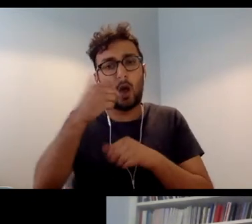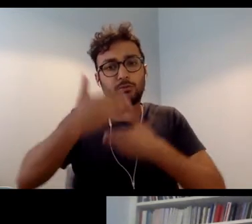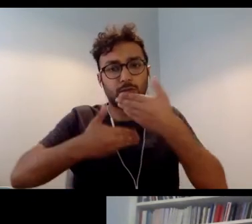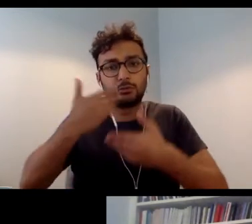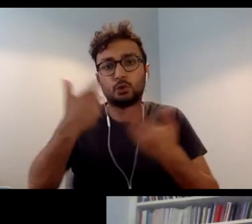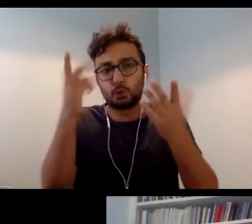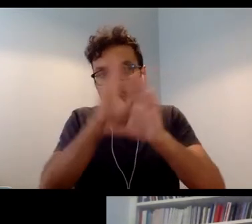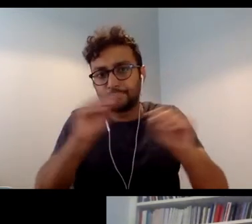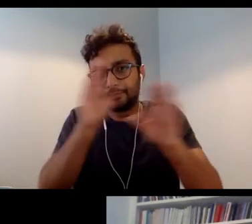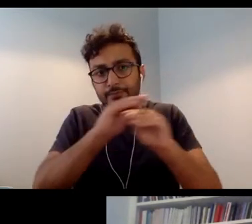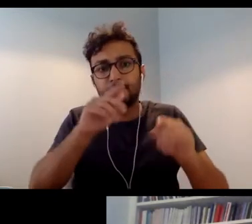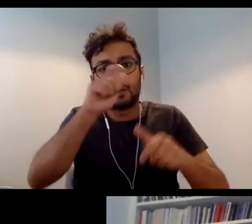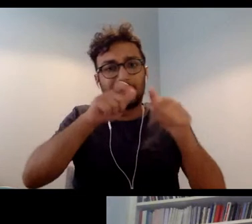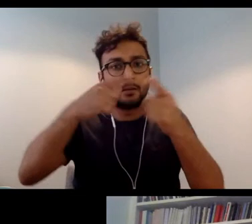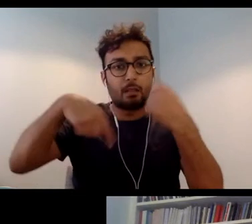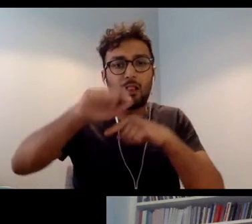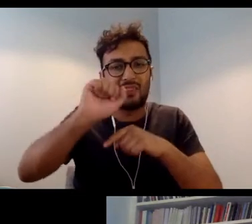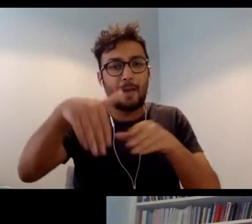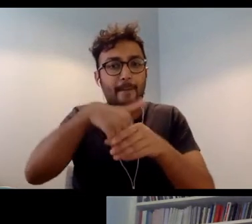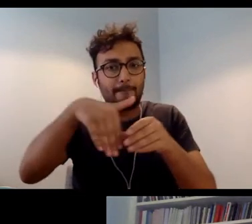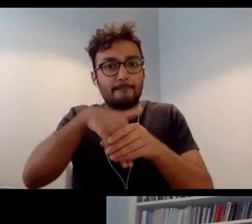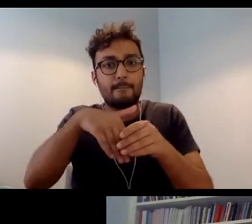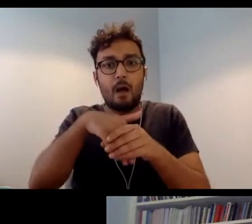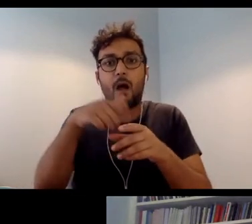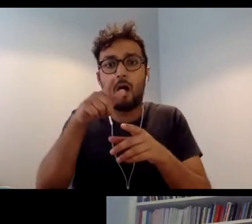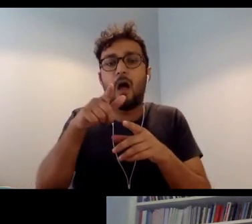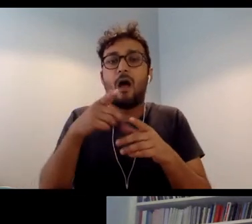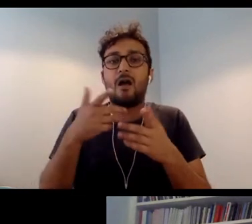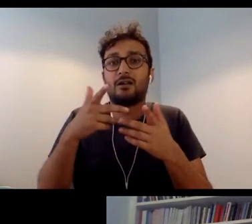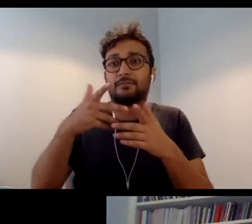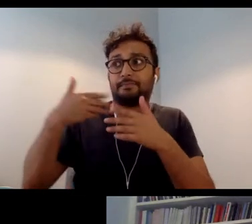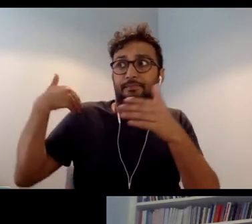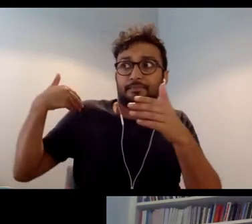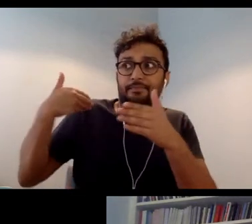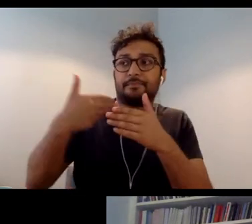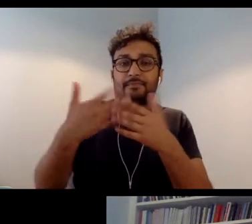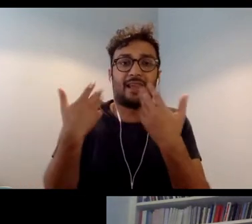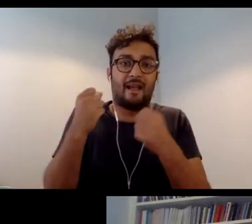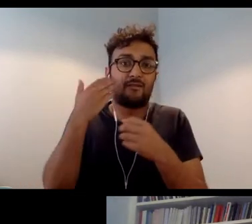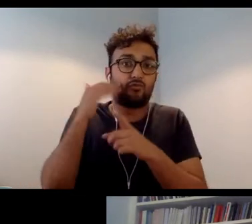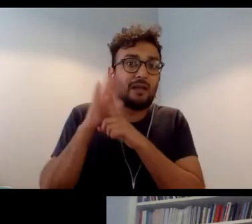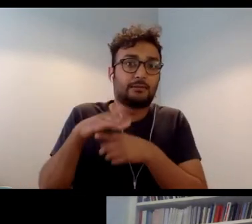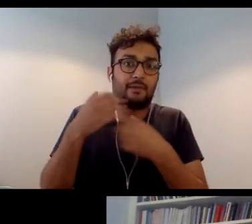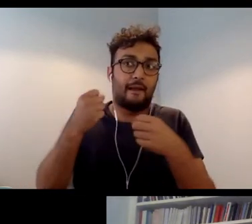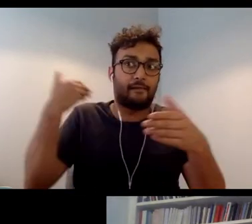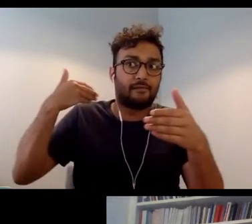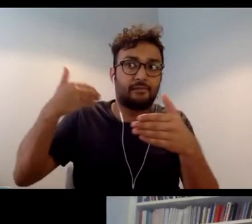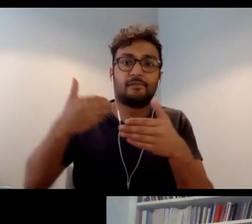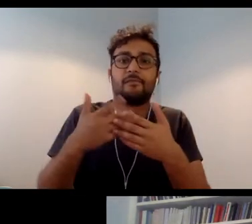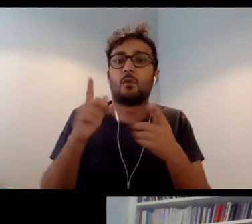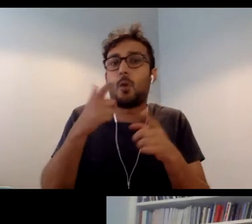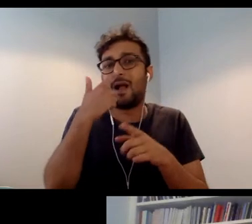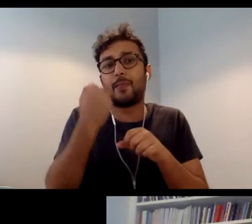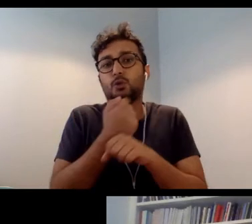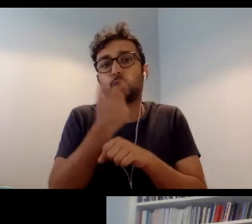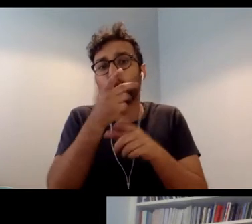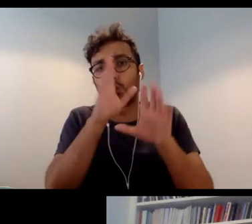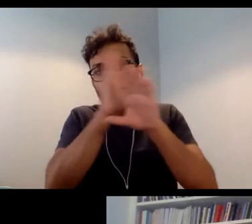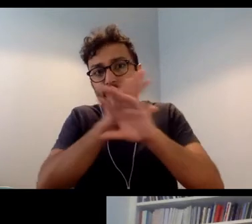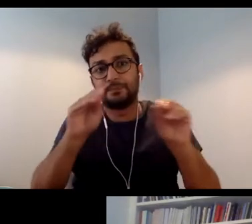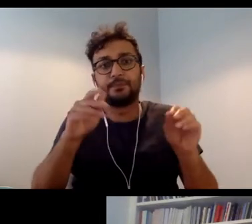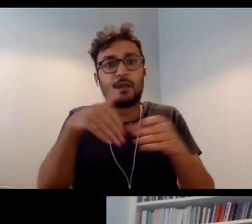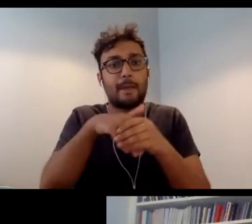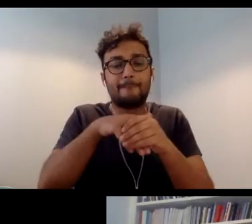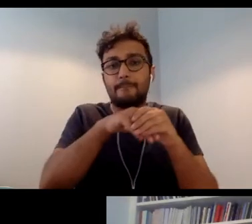of the speakers have kind of included yourself sort of touched on this. So,